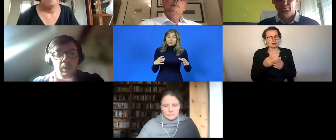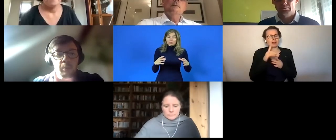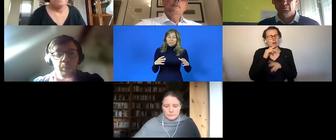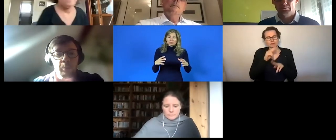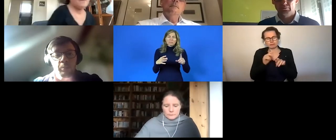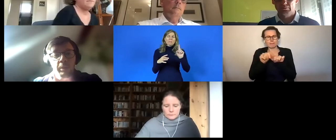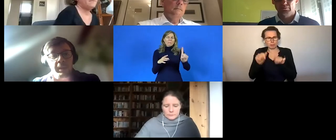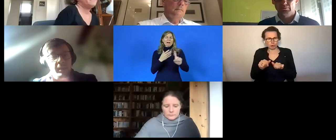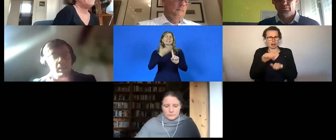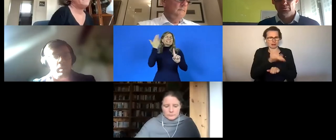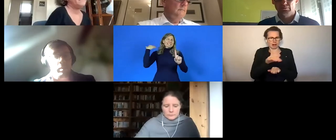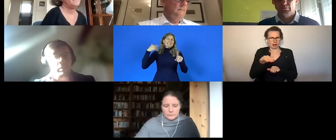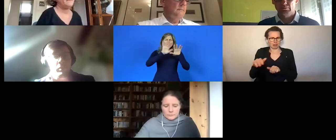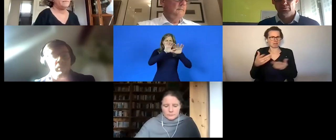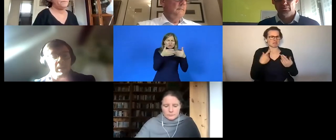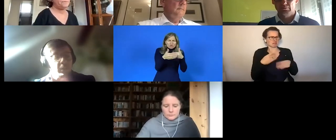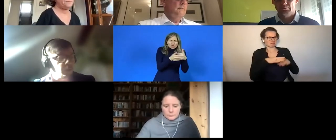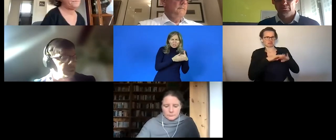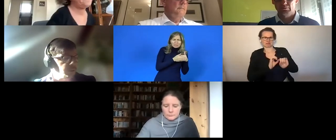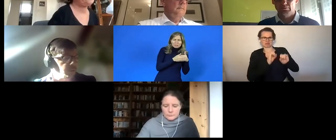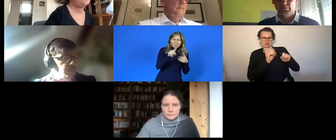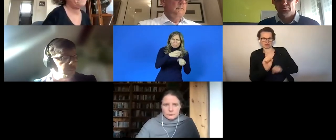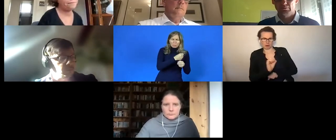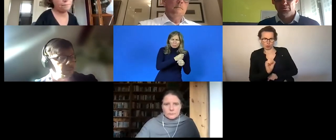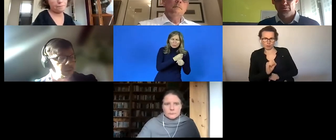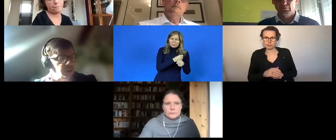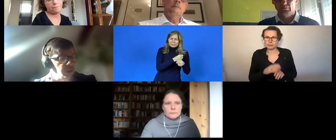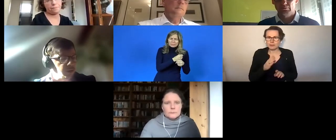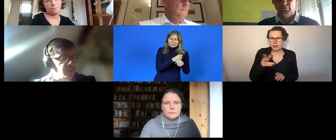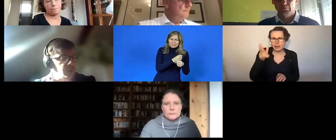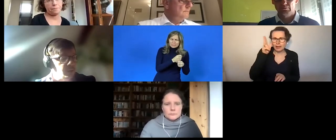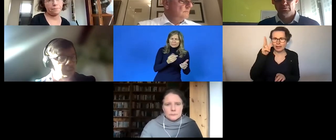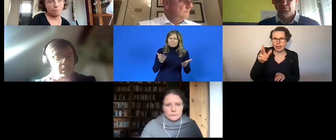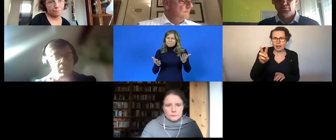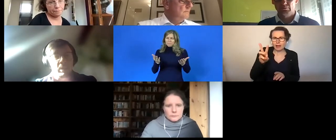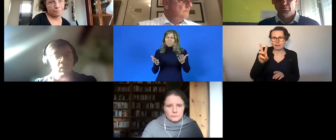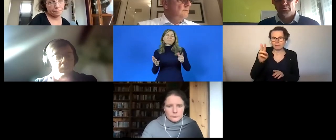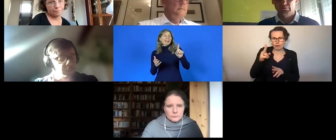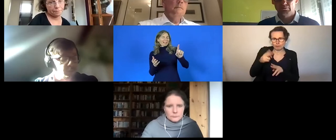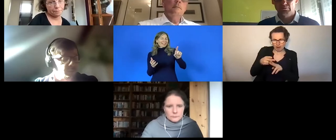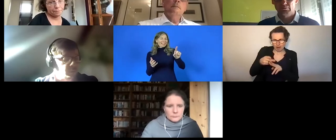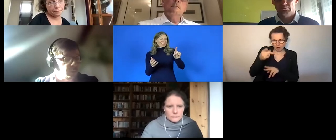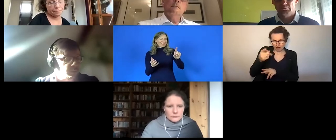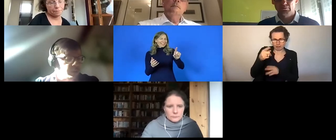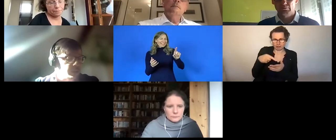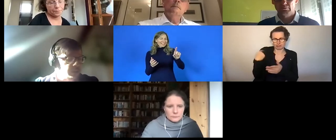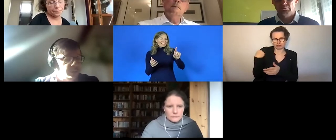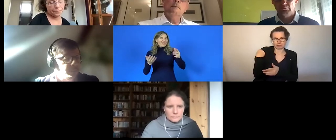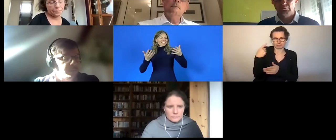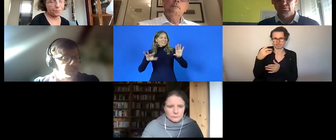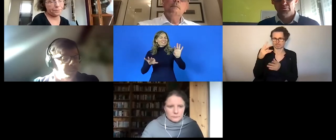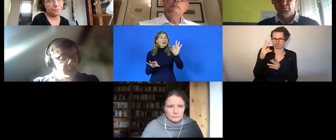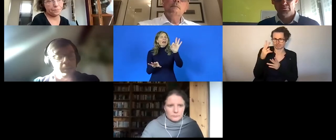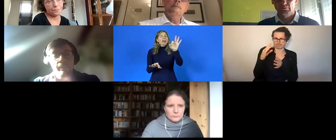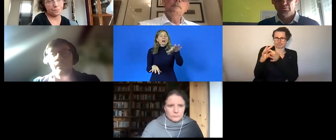were we born well i think um mr wolfmayer you already gave a hint at the beginning of of uh of today's